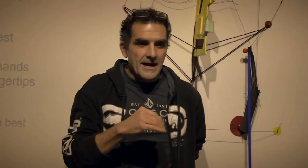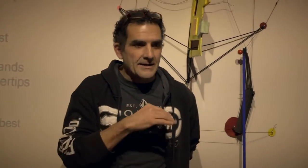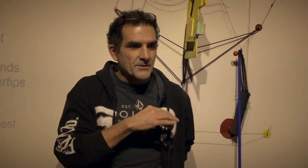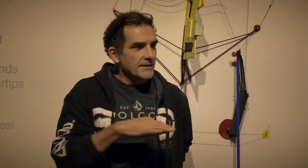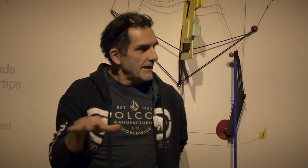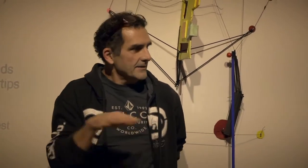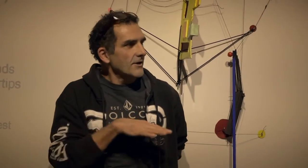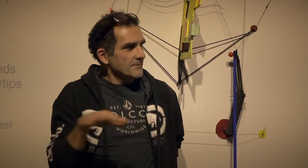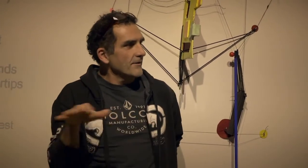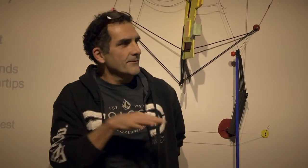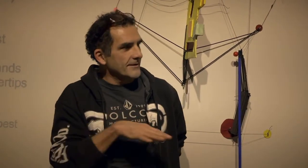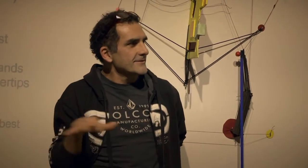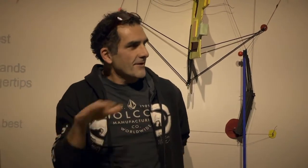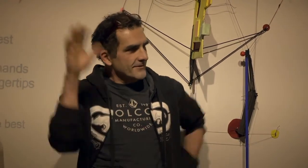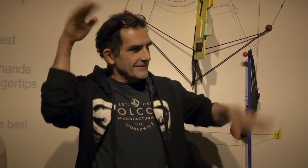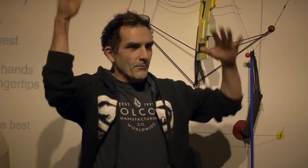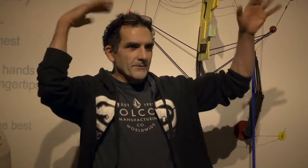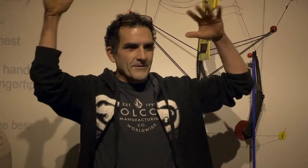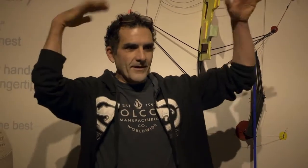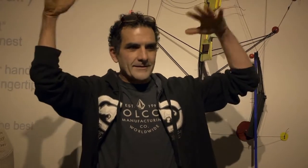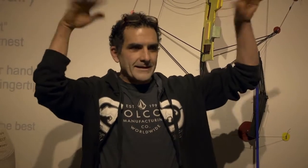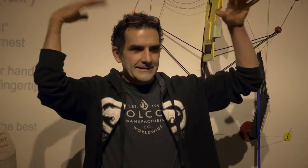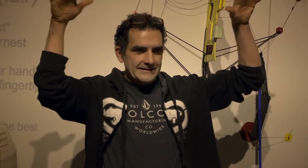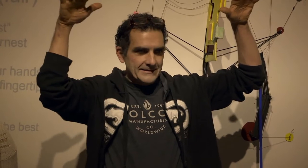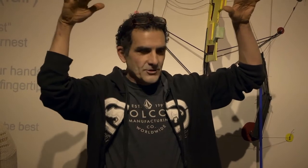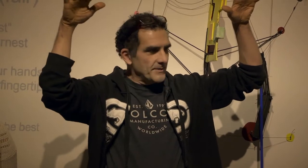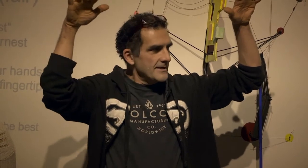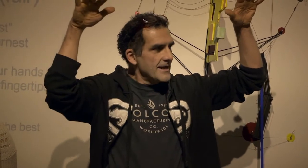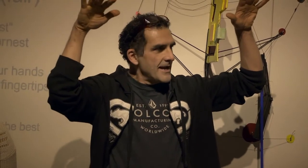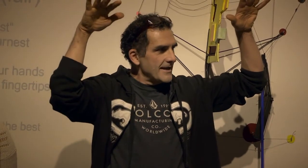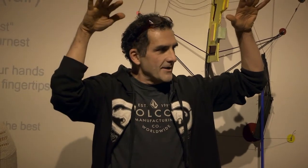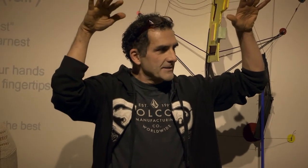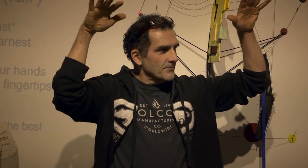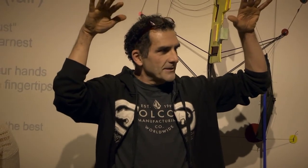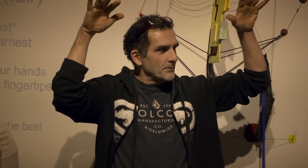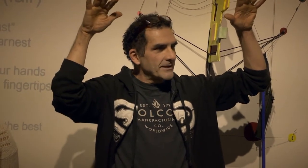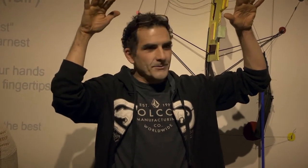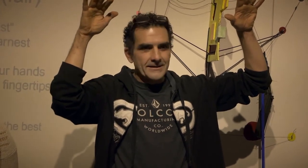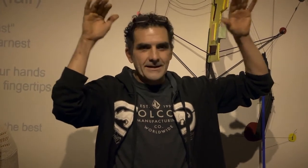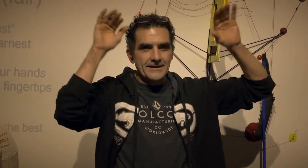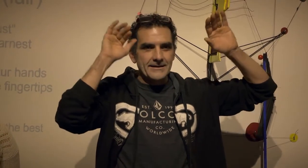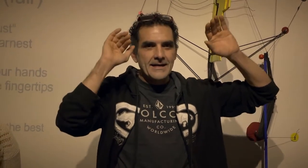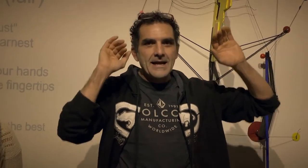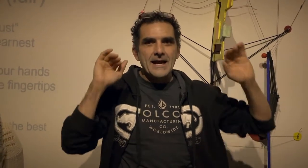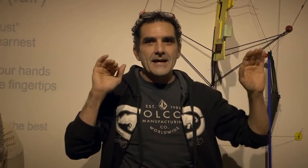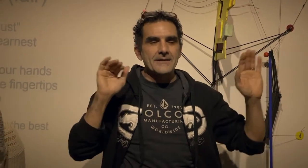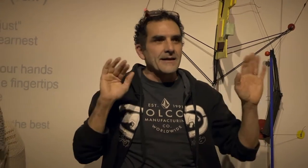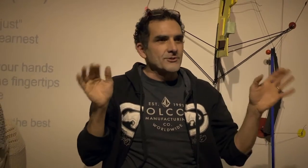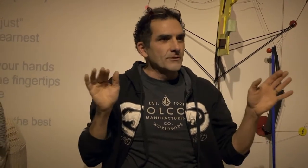and so we talked about the philosophical like what we felt like it is should be and then we said we'll go bring Karina in